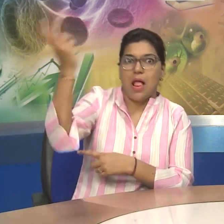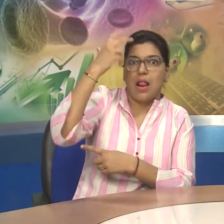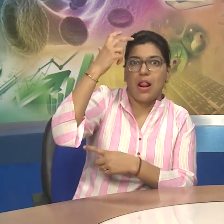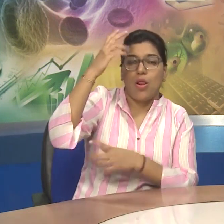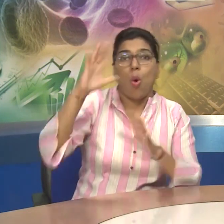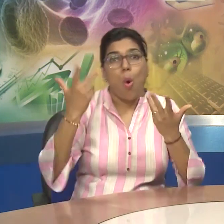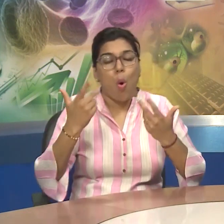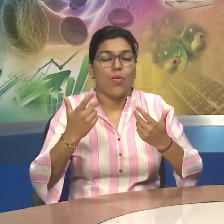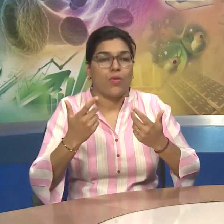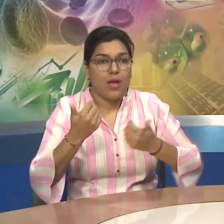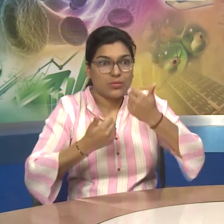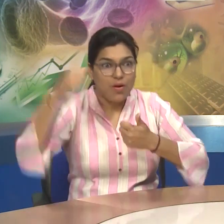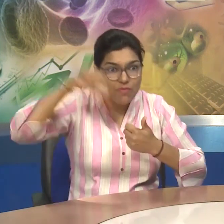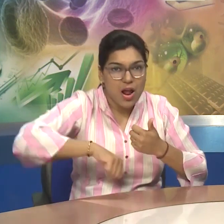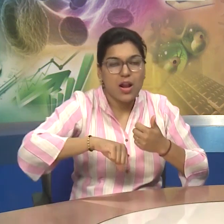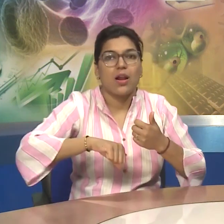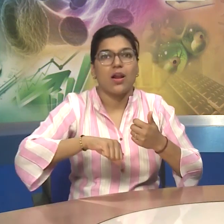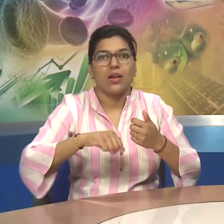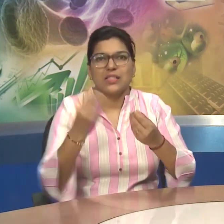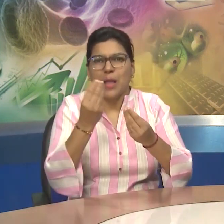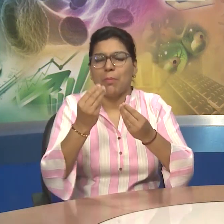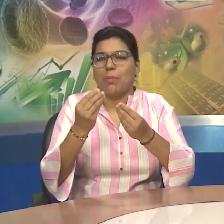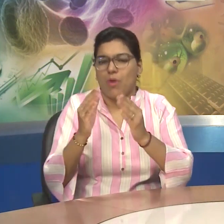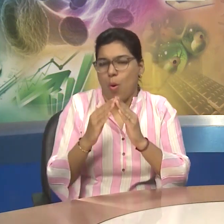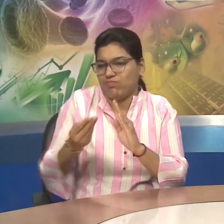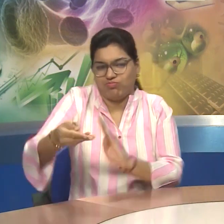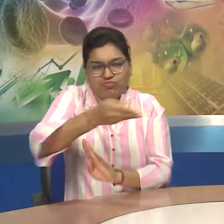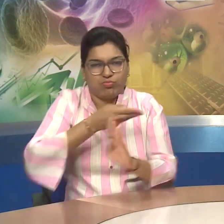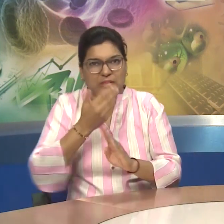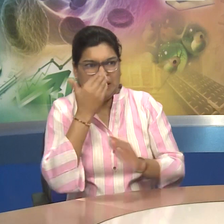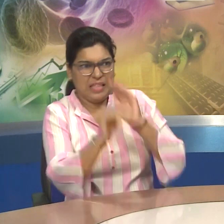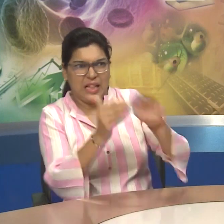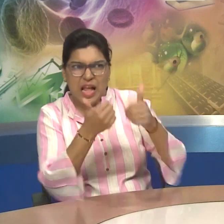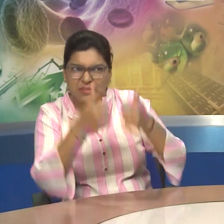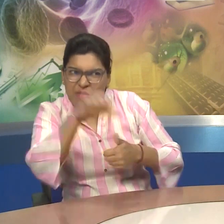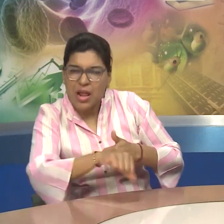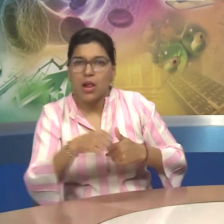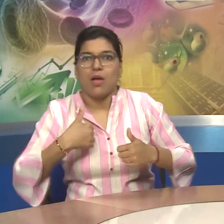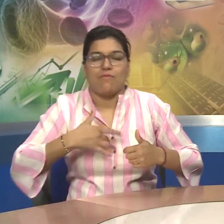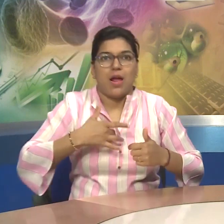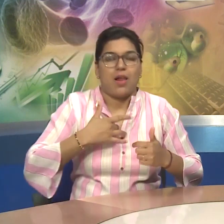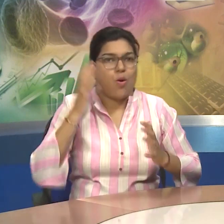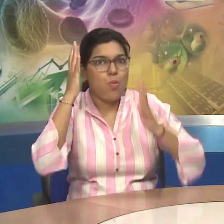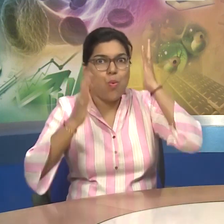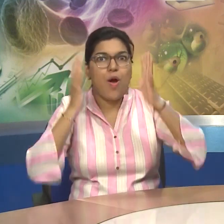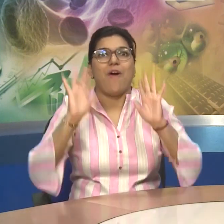Onto The Can Other Students Teachers